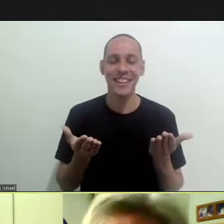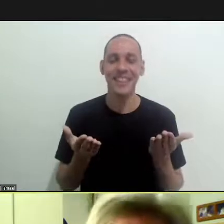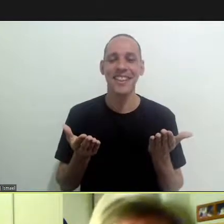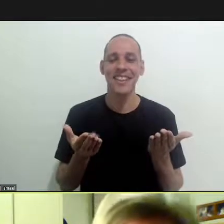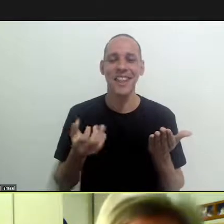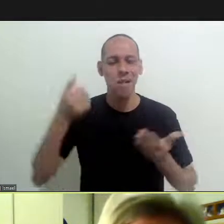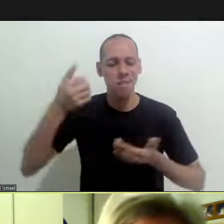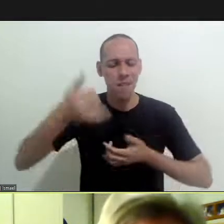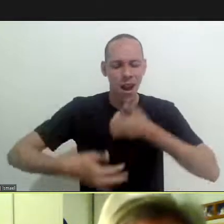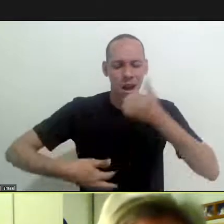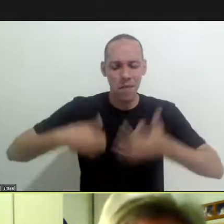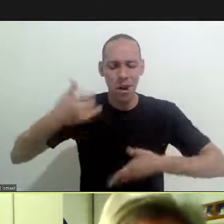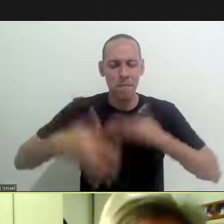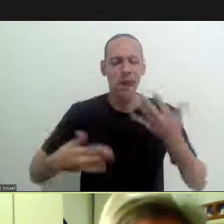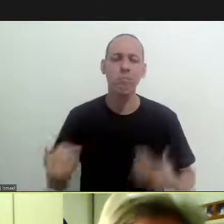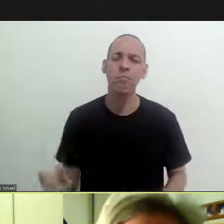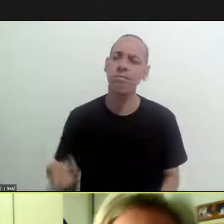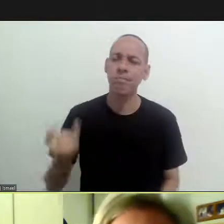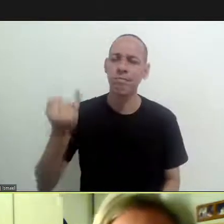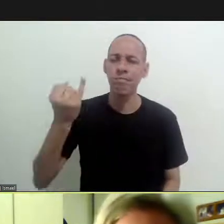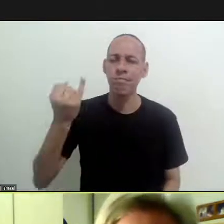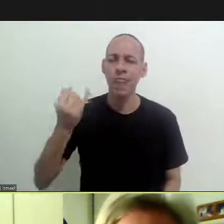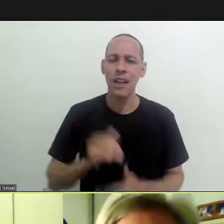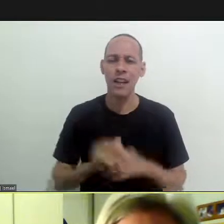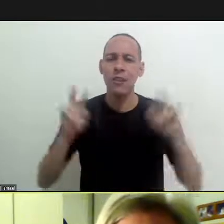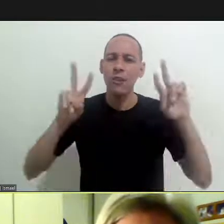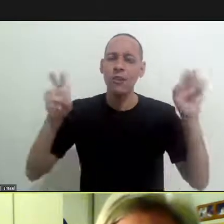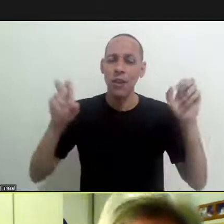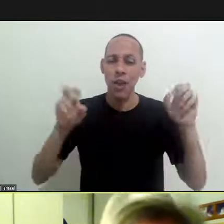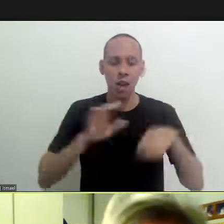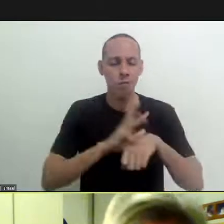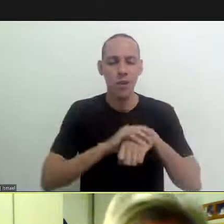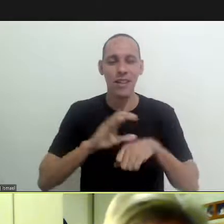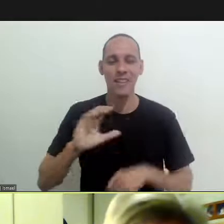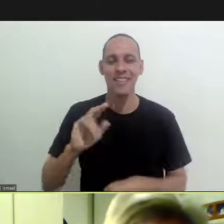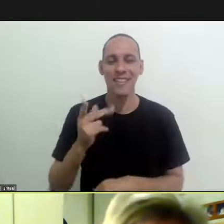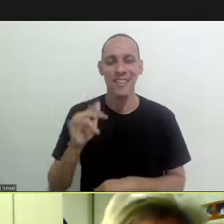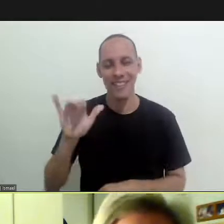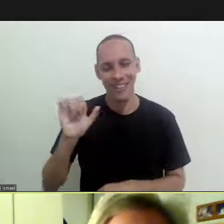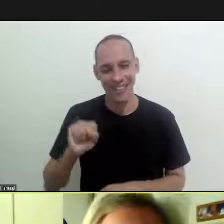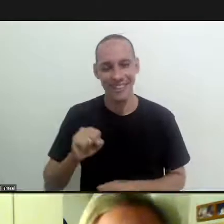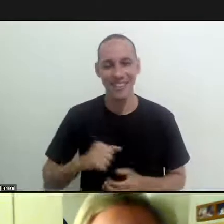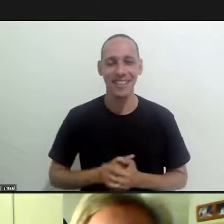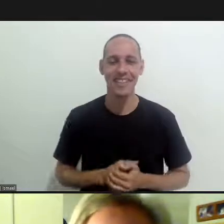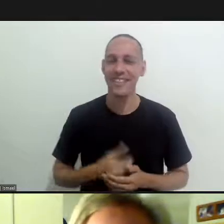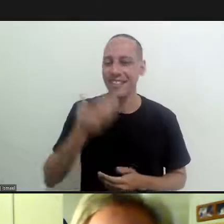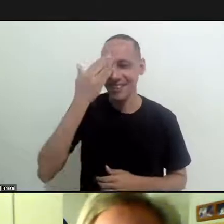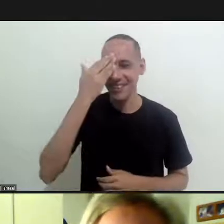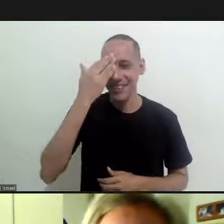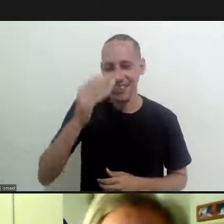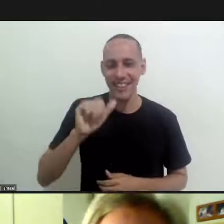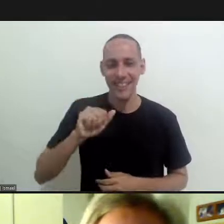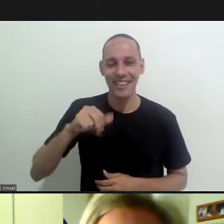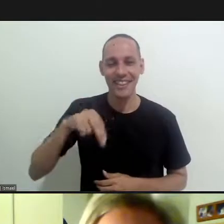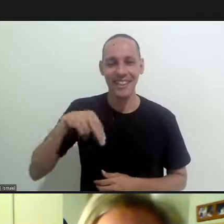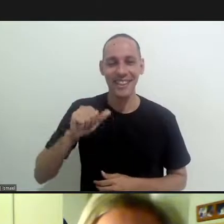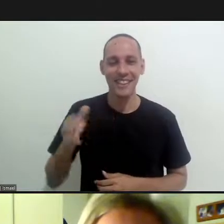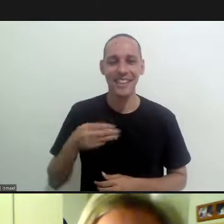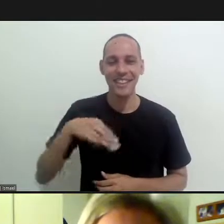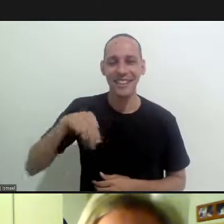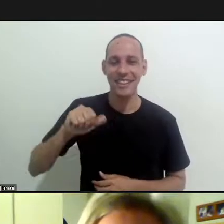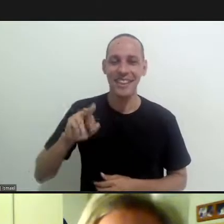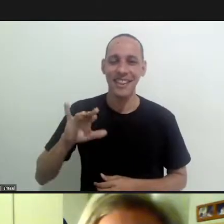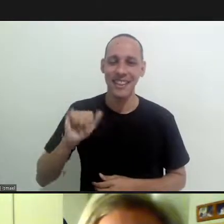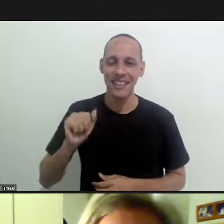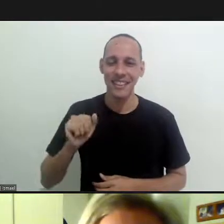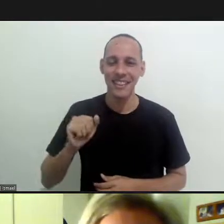that you have made so many important comments on chagas disease thank you very